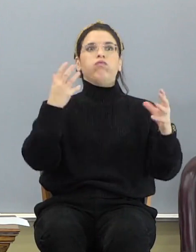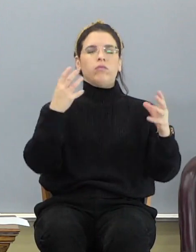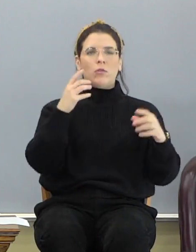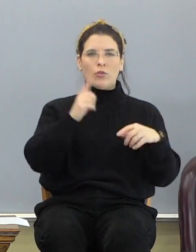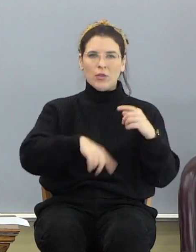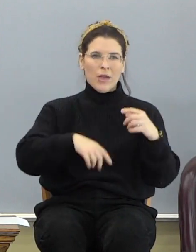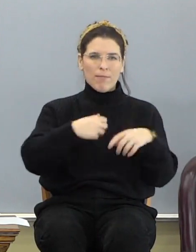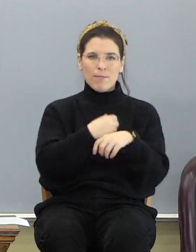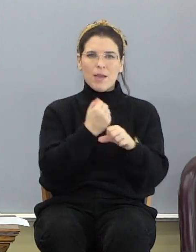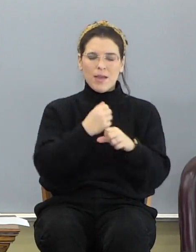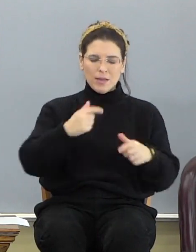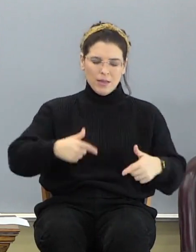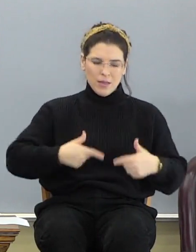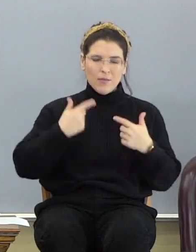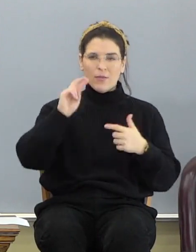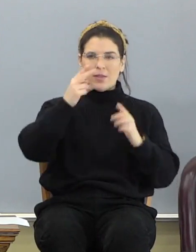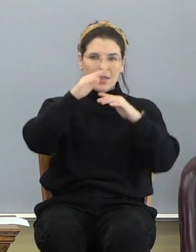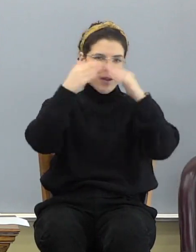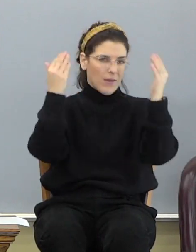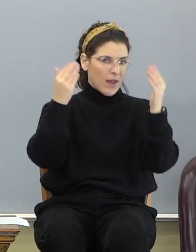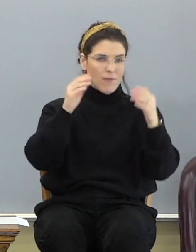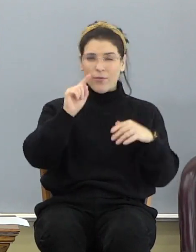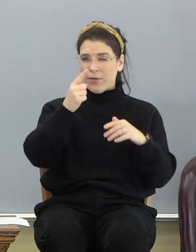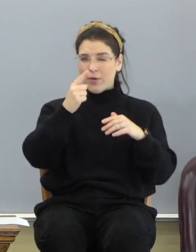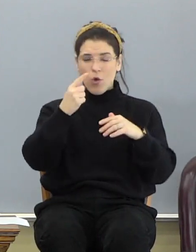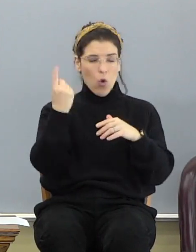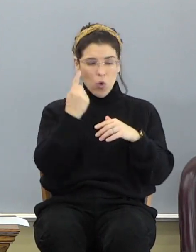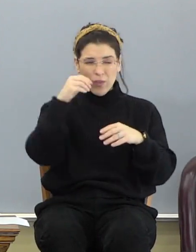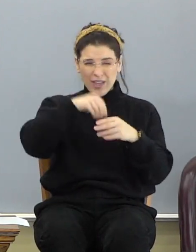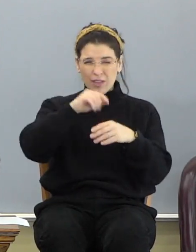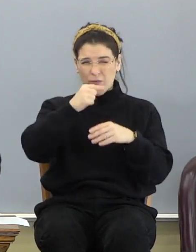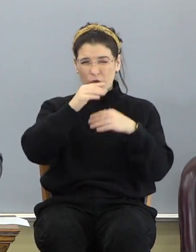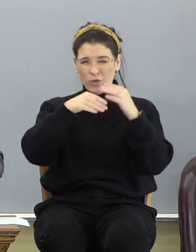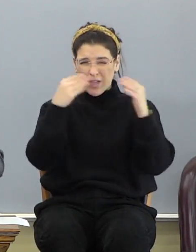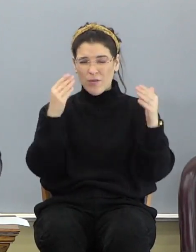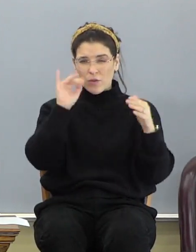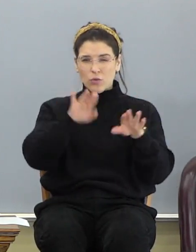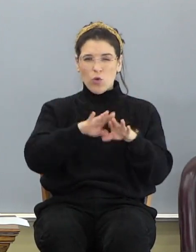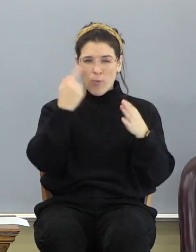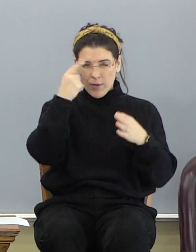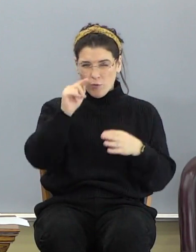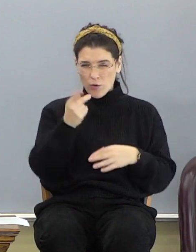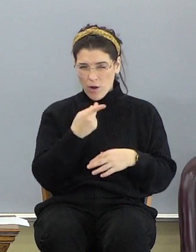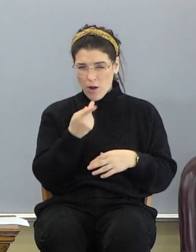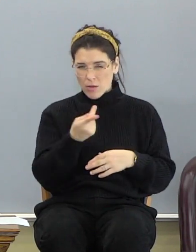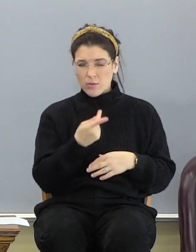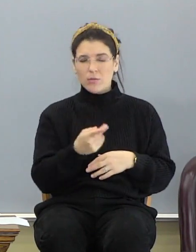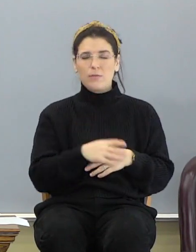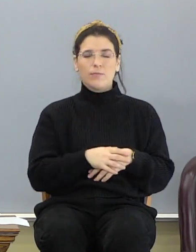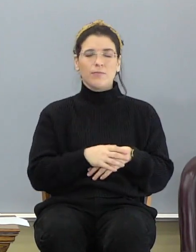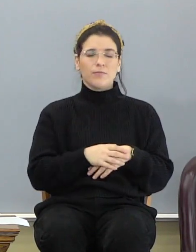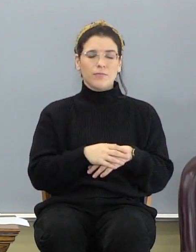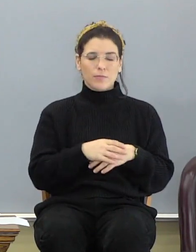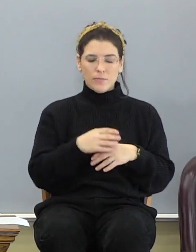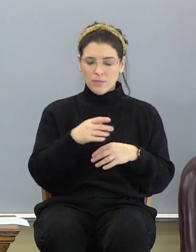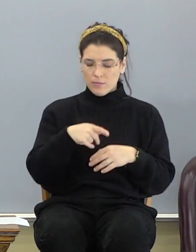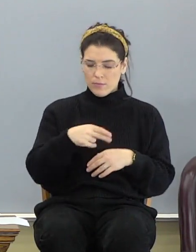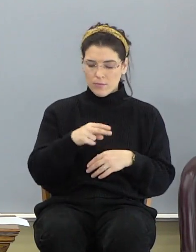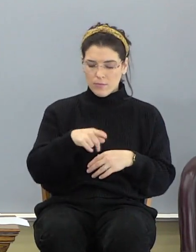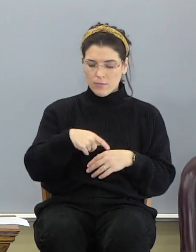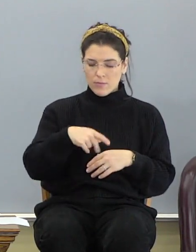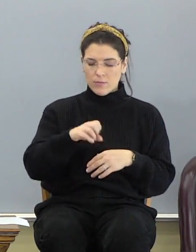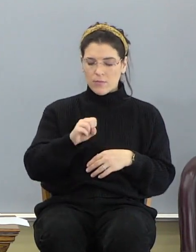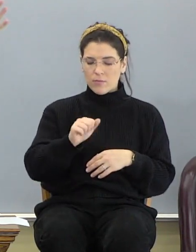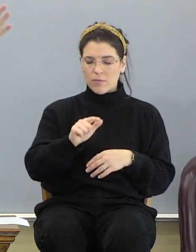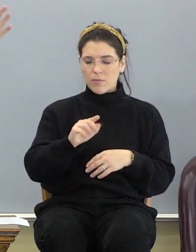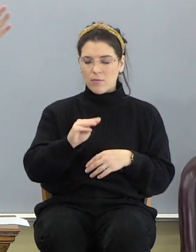heaven. You're made to live in the first heaven. This is what's open to us. That's why Psalm 115 tells Israel that the earth is yours, man's or the earth